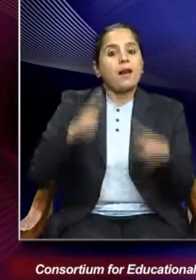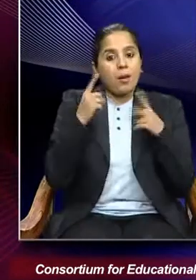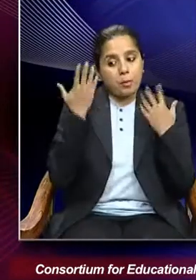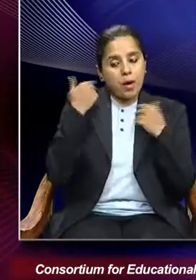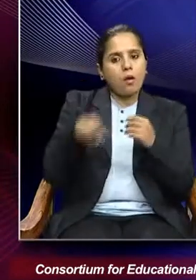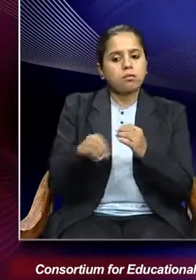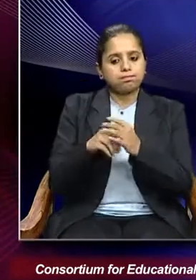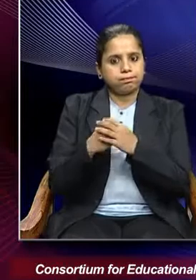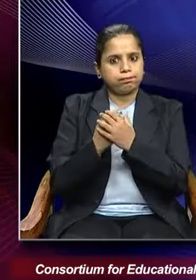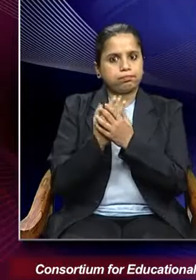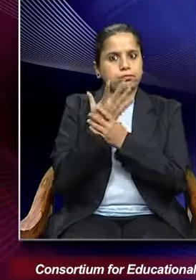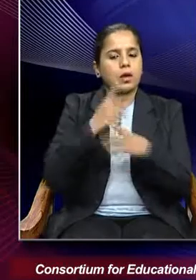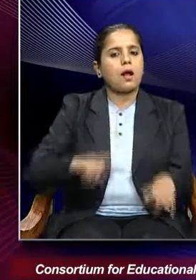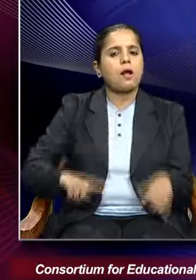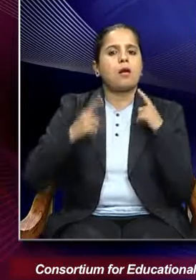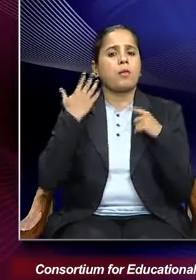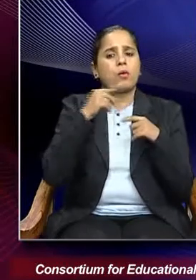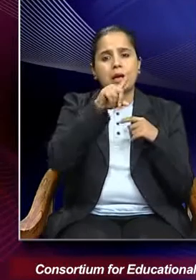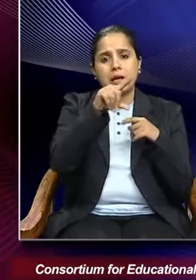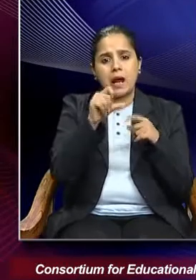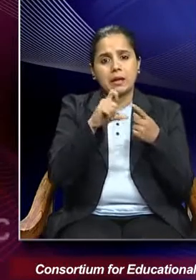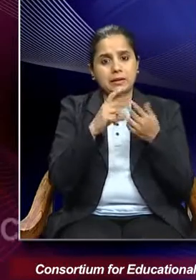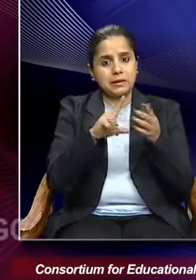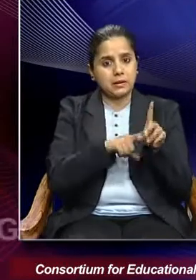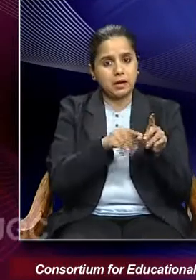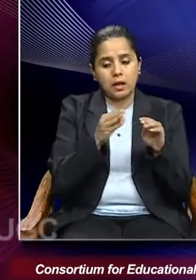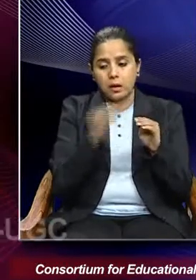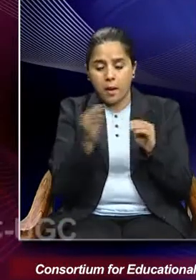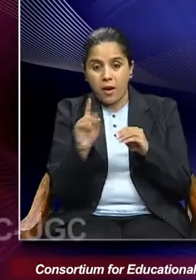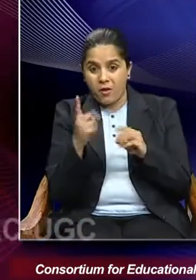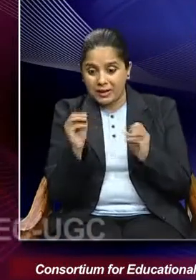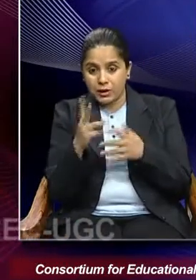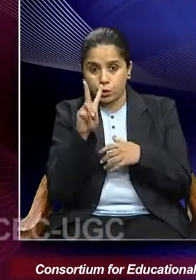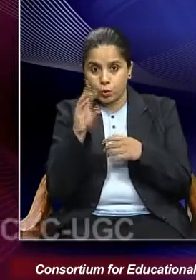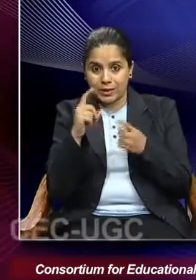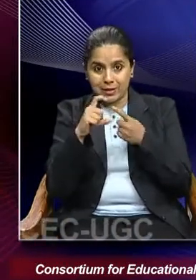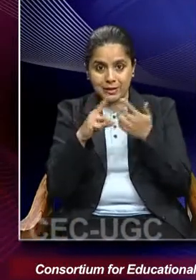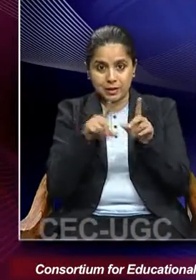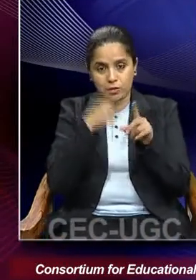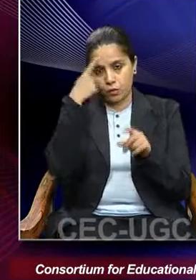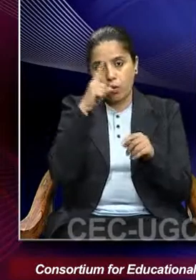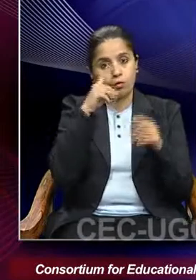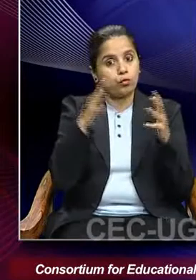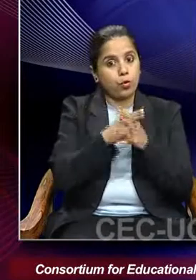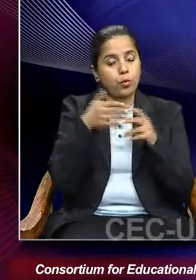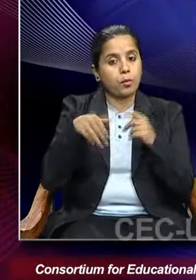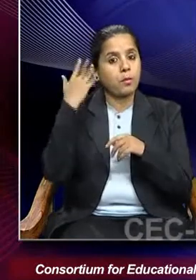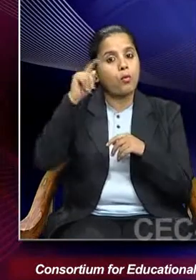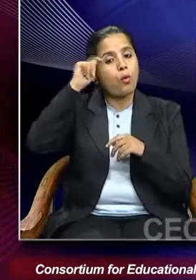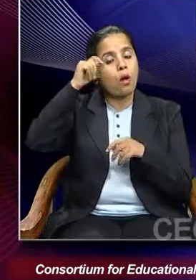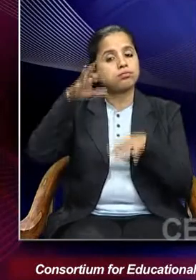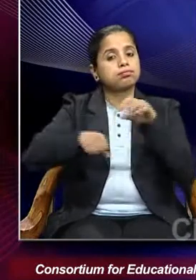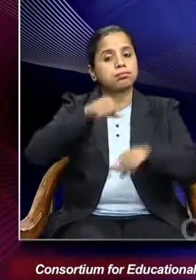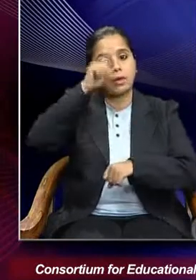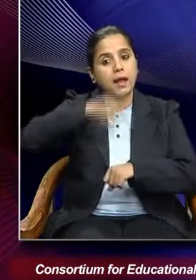evolving from late 19th and early 20th centuries for women in colonial India.